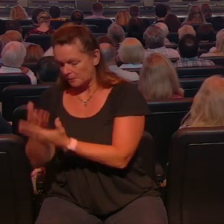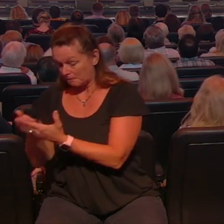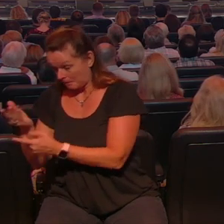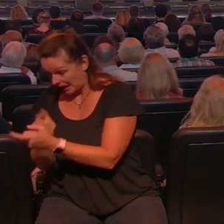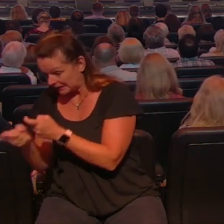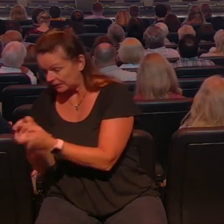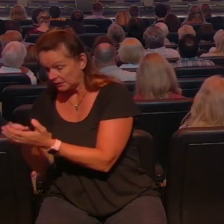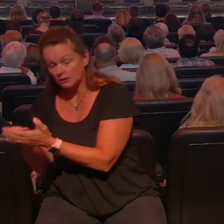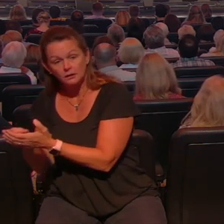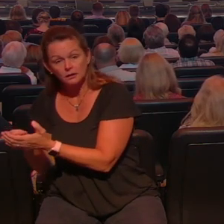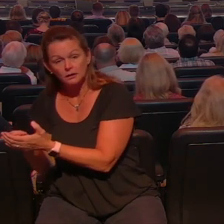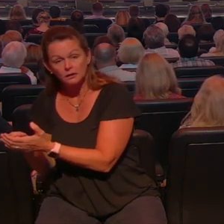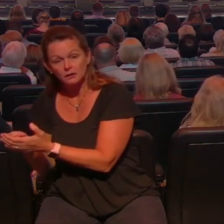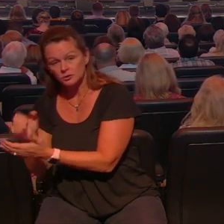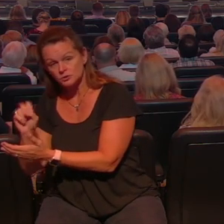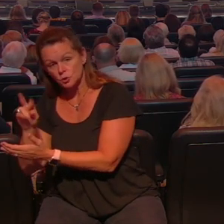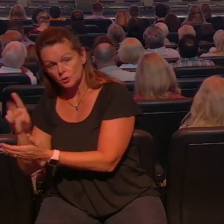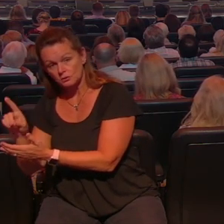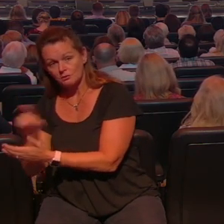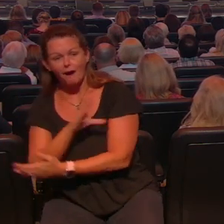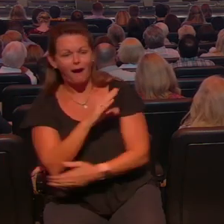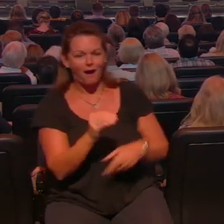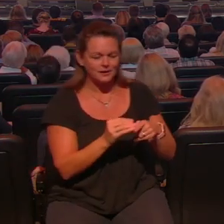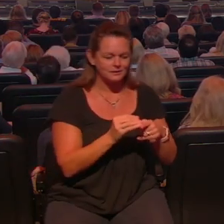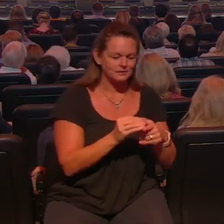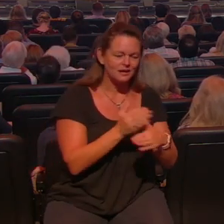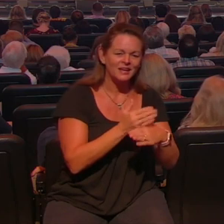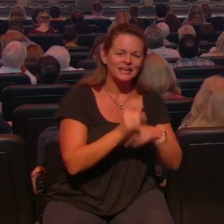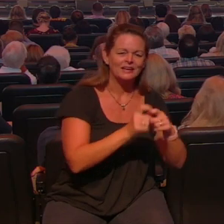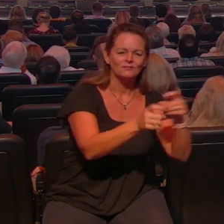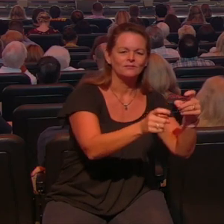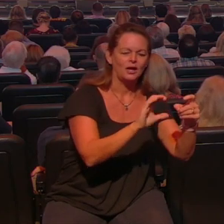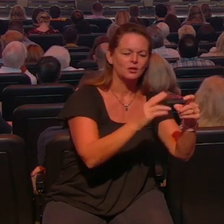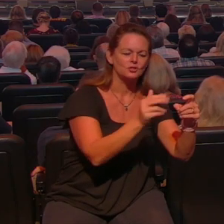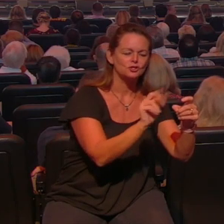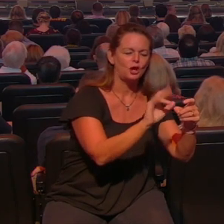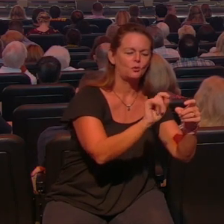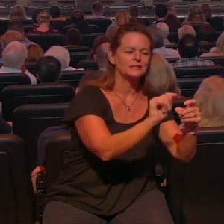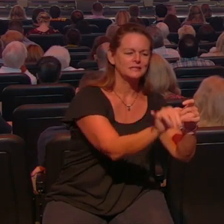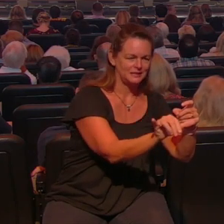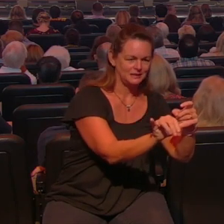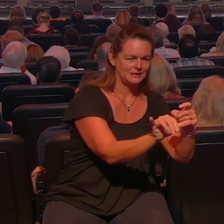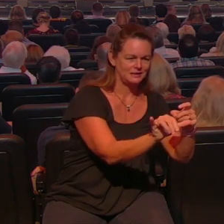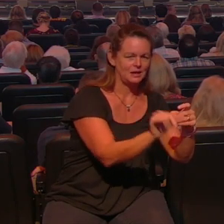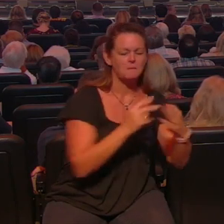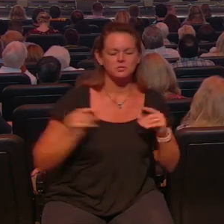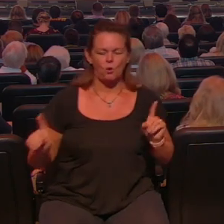life not the blessed wallet or the blessed pocket book the blessed checking account